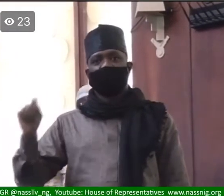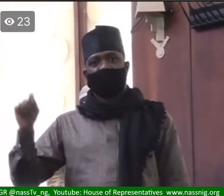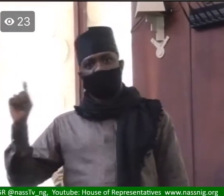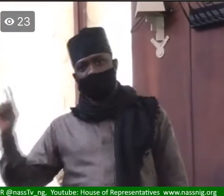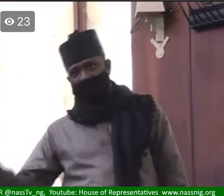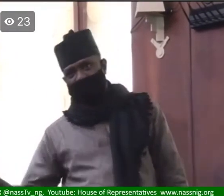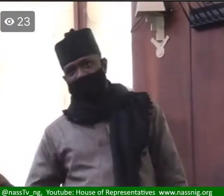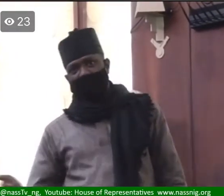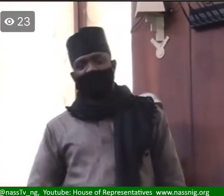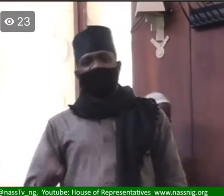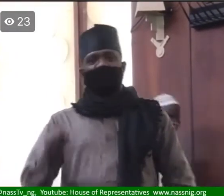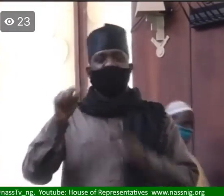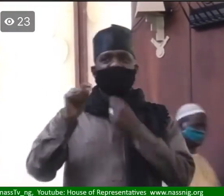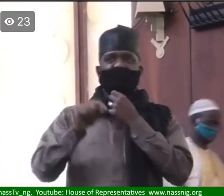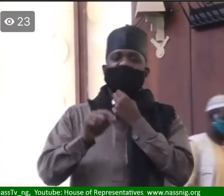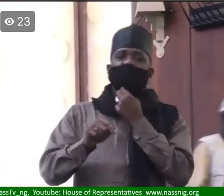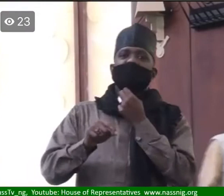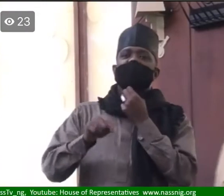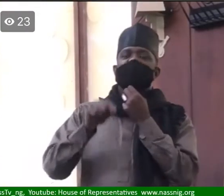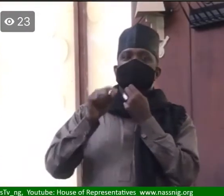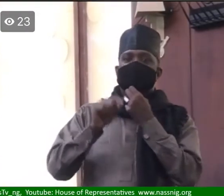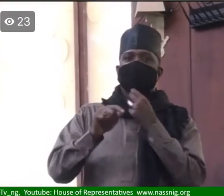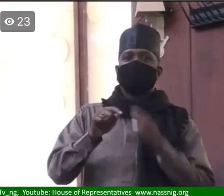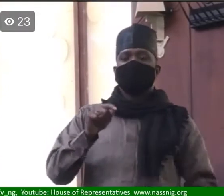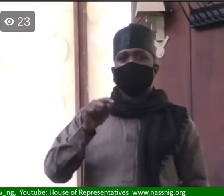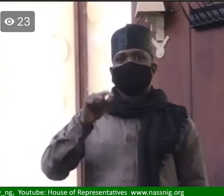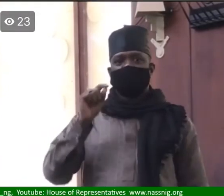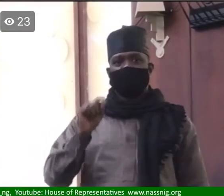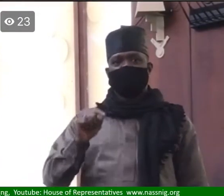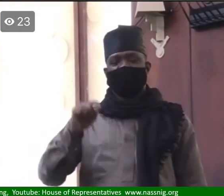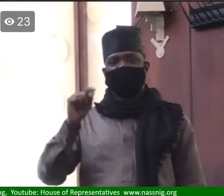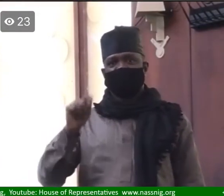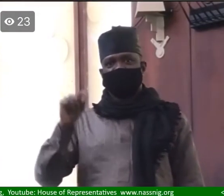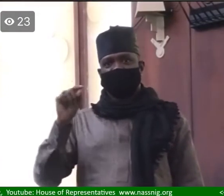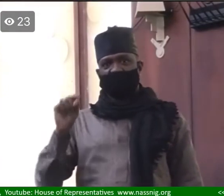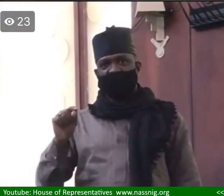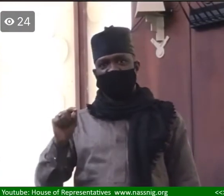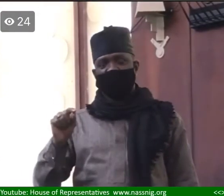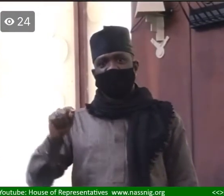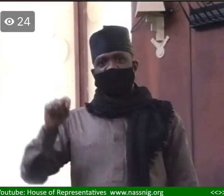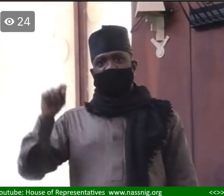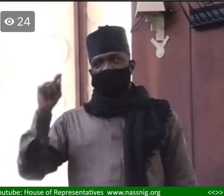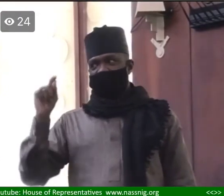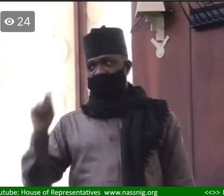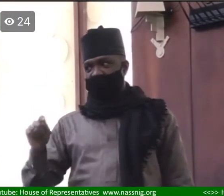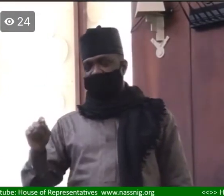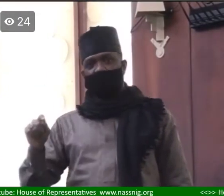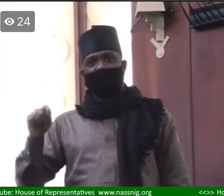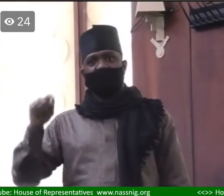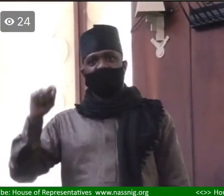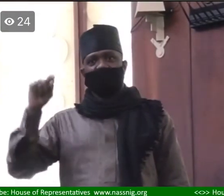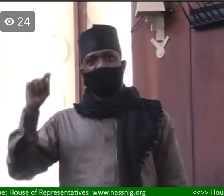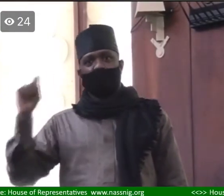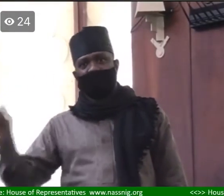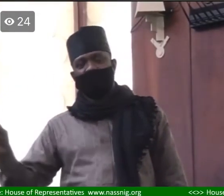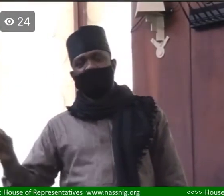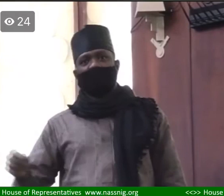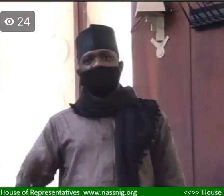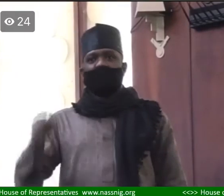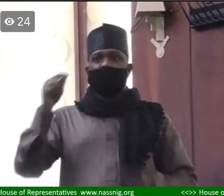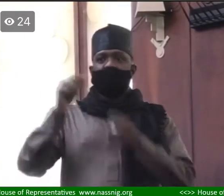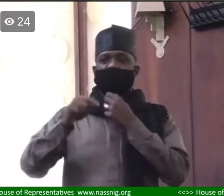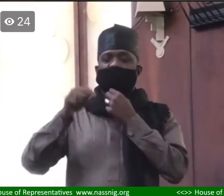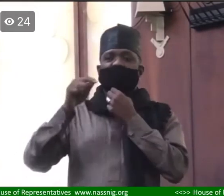Petrochemical Company. They have last week laid off about 175 staff of the company.